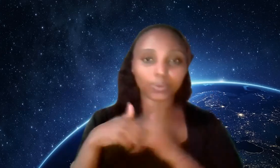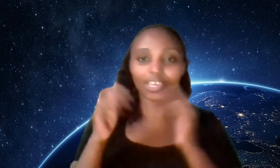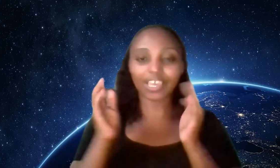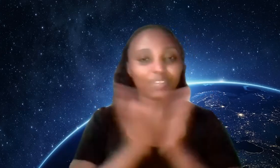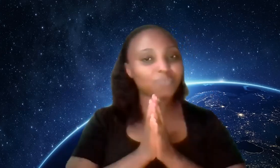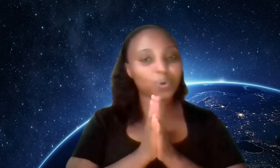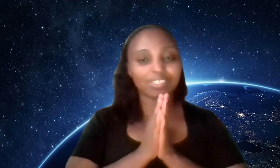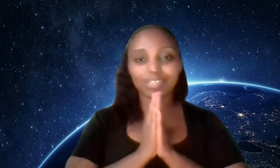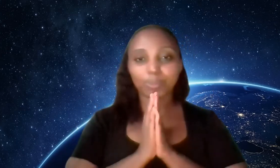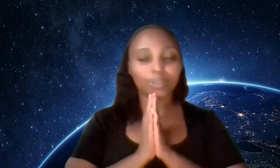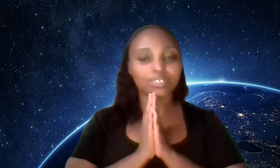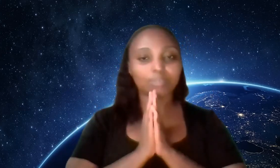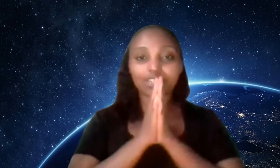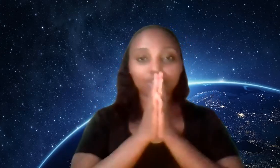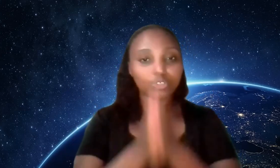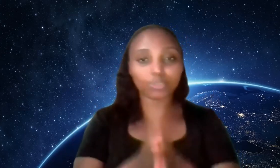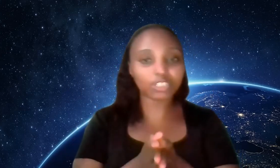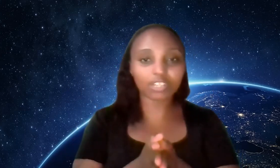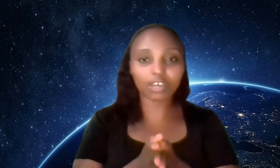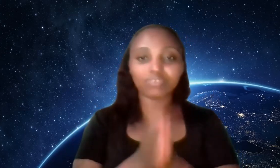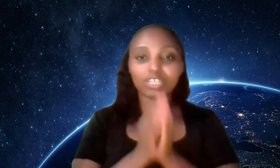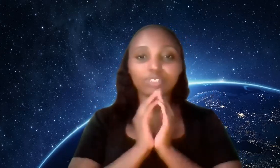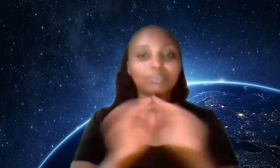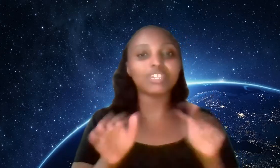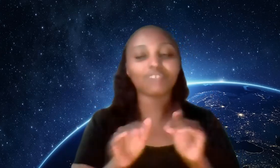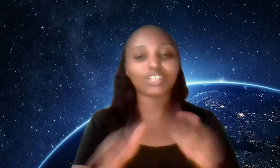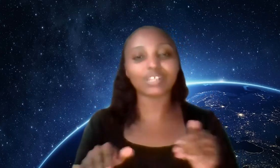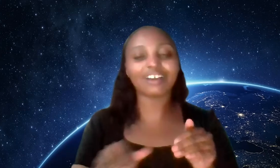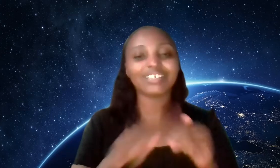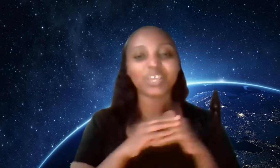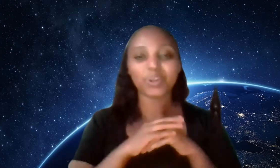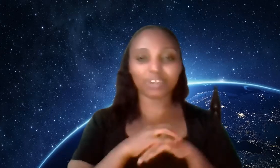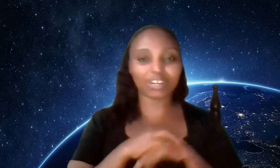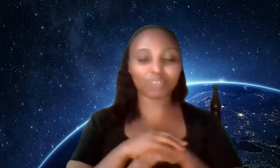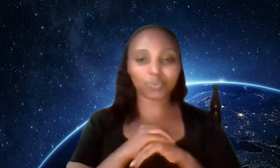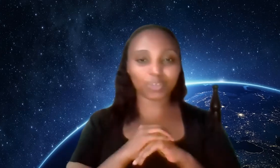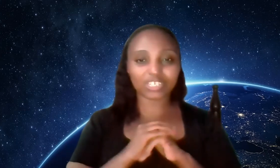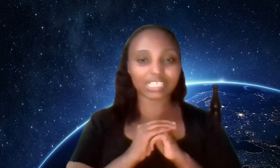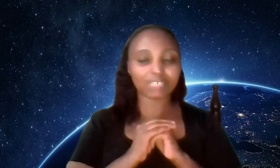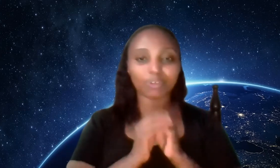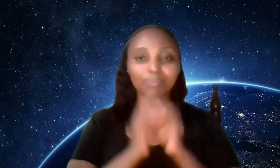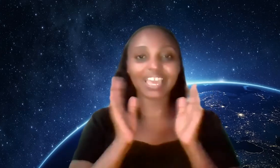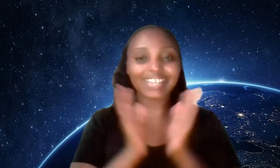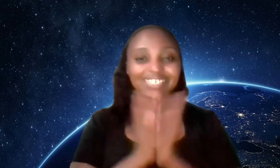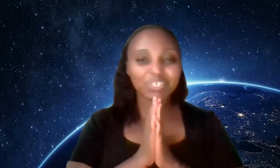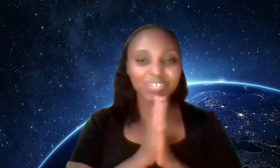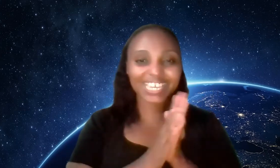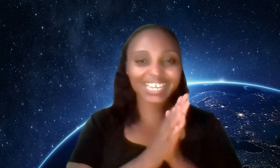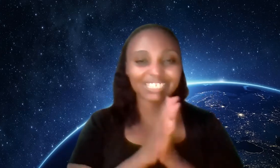and of course as always I'm sending you so much love and so many virtual hugs wherever you're watching this from and tune in